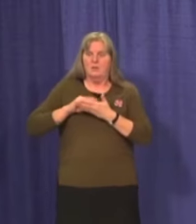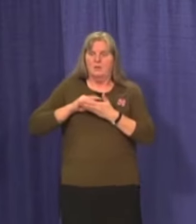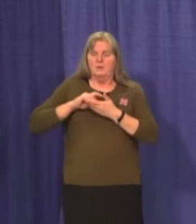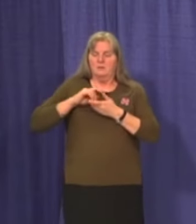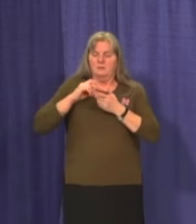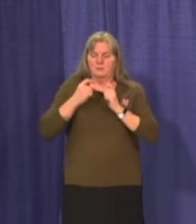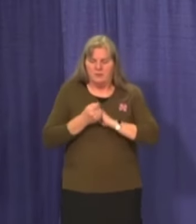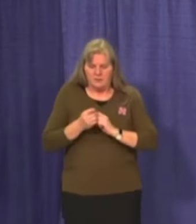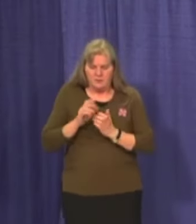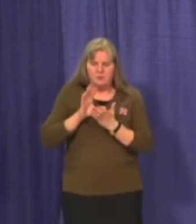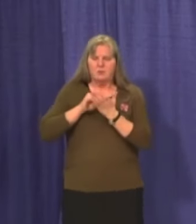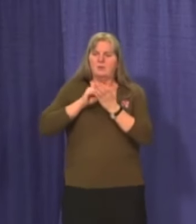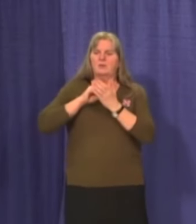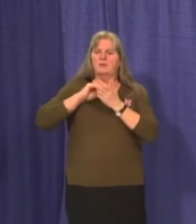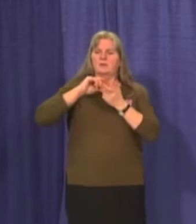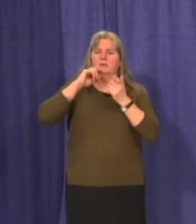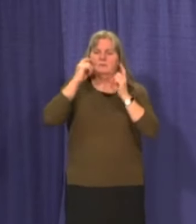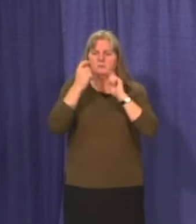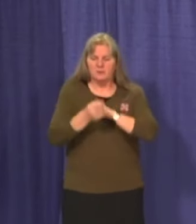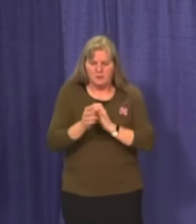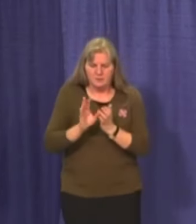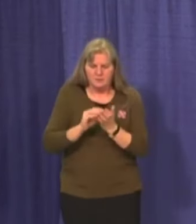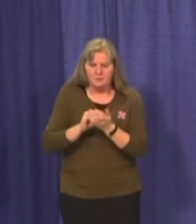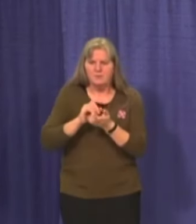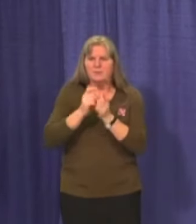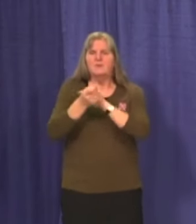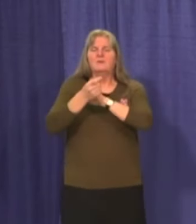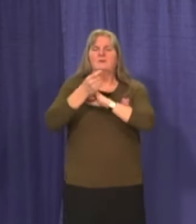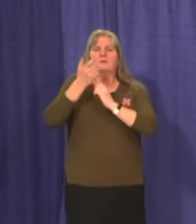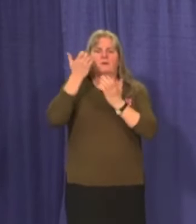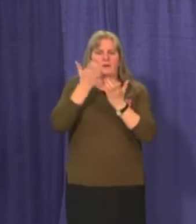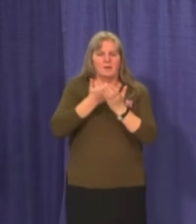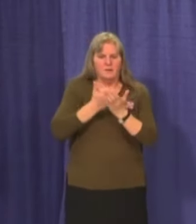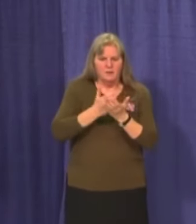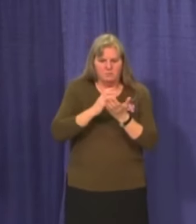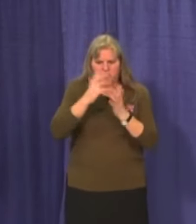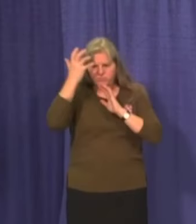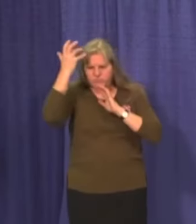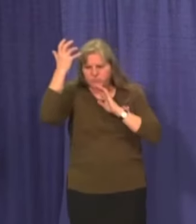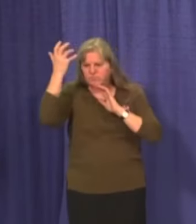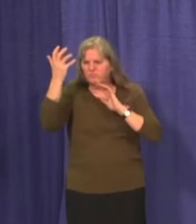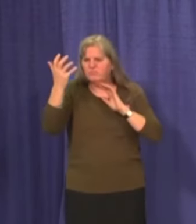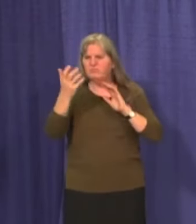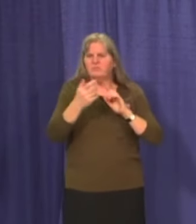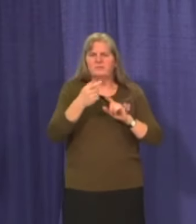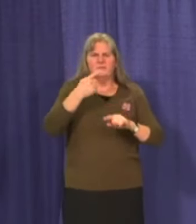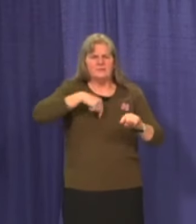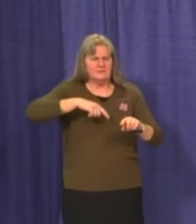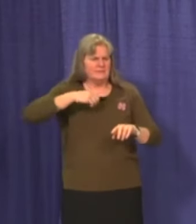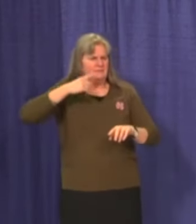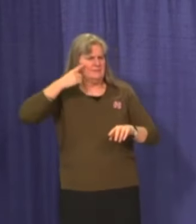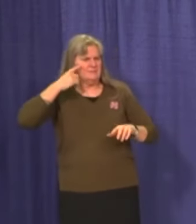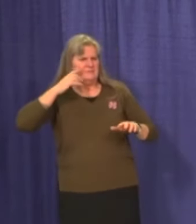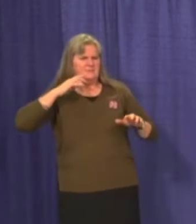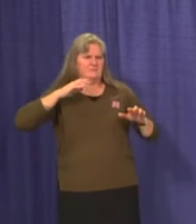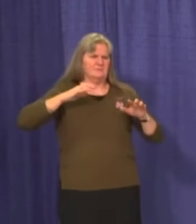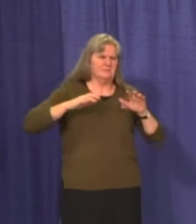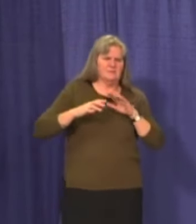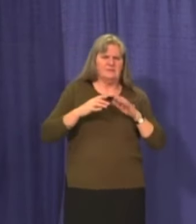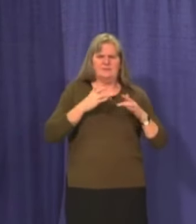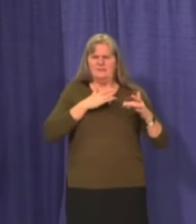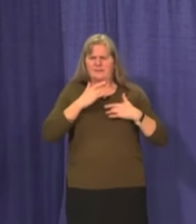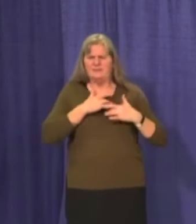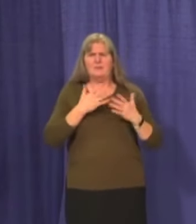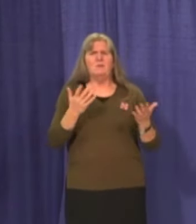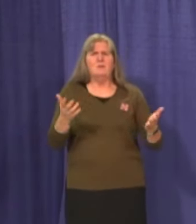public health measures and economic turbulence have left UConners with doubts and concerns. The question was even raised here last